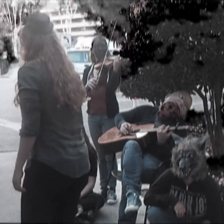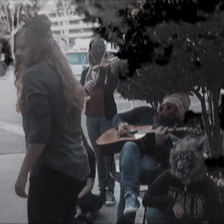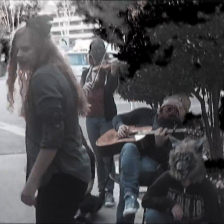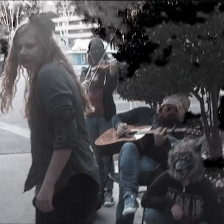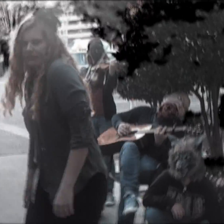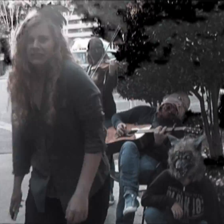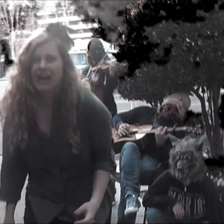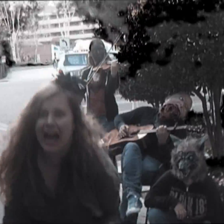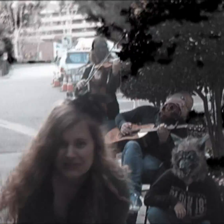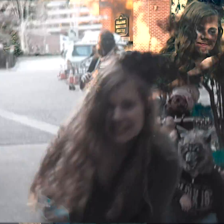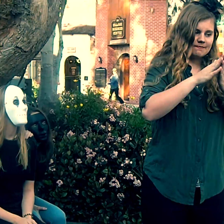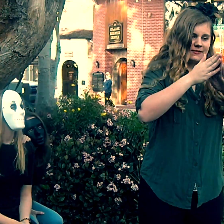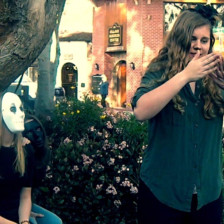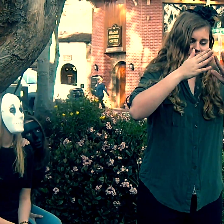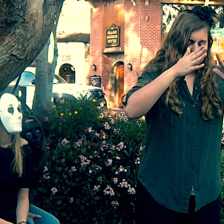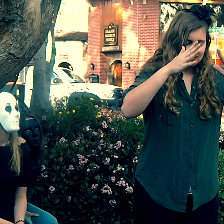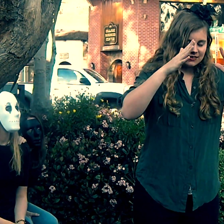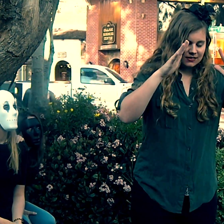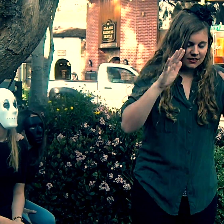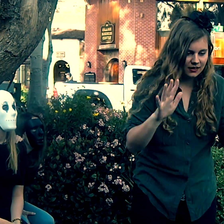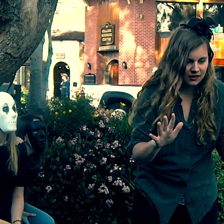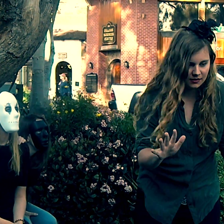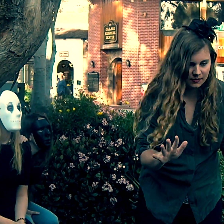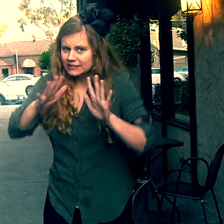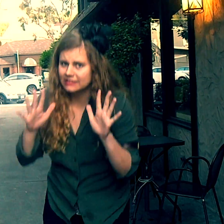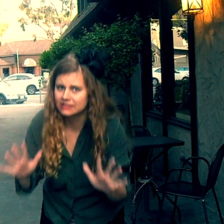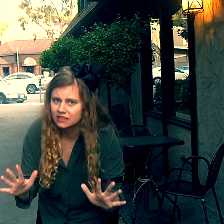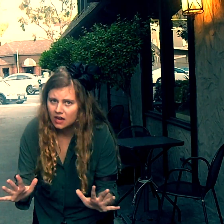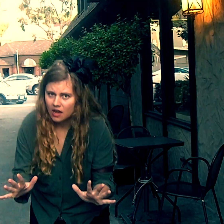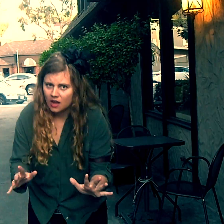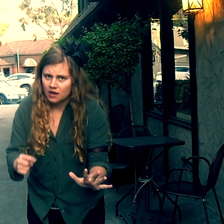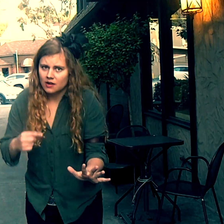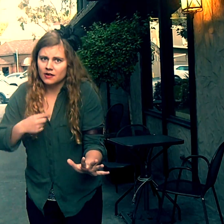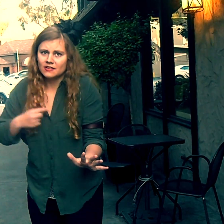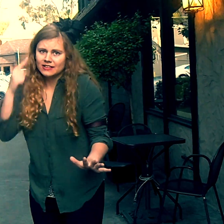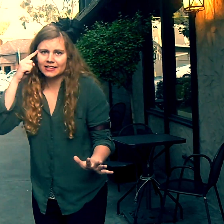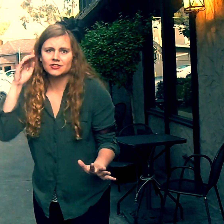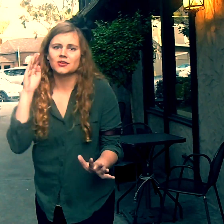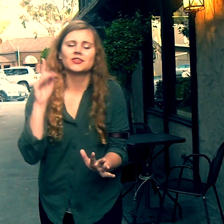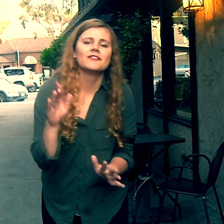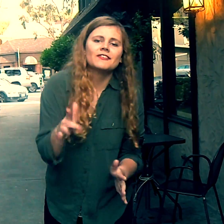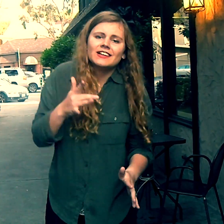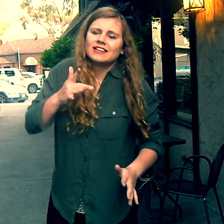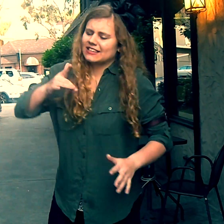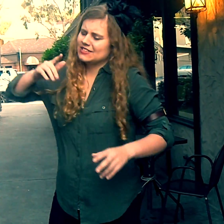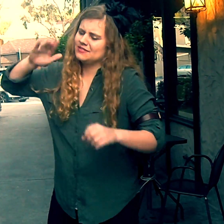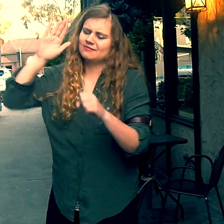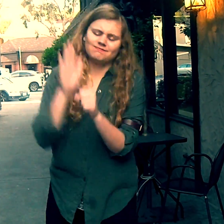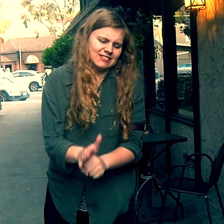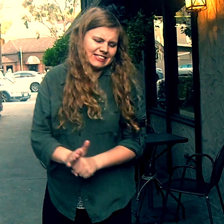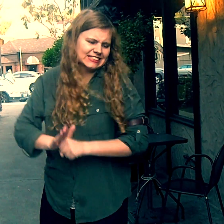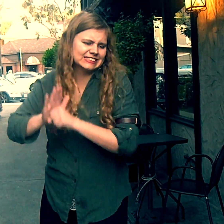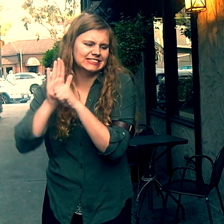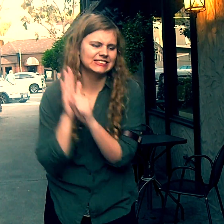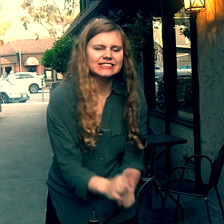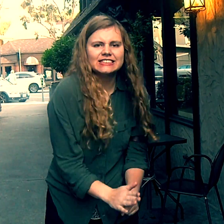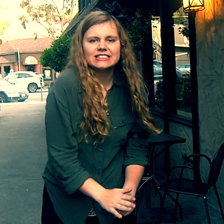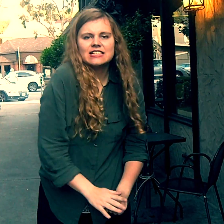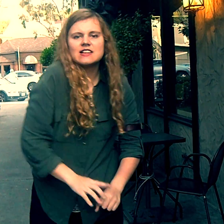Oh, be calm, be calm I know you feel like you were breaking down